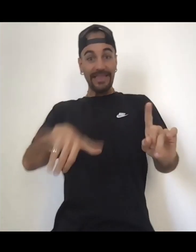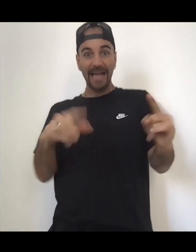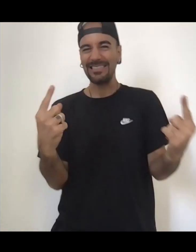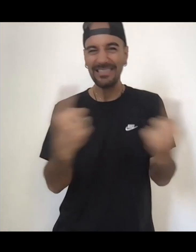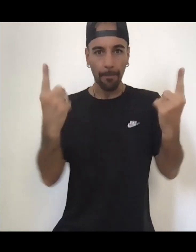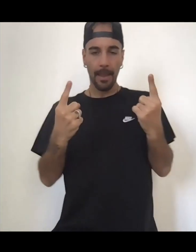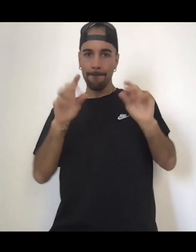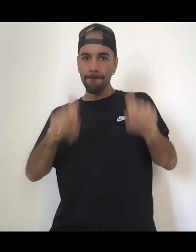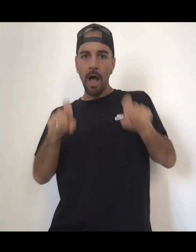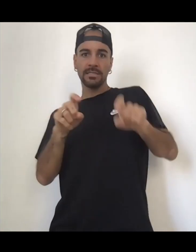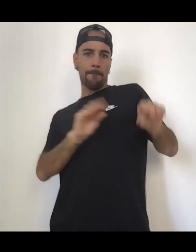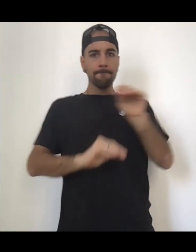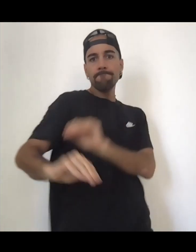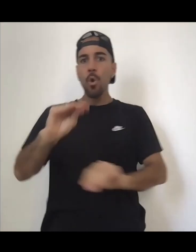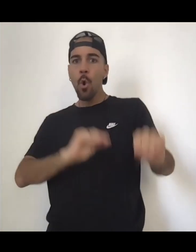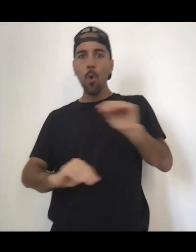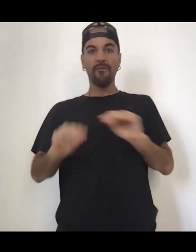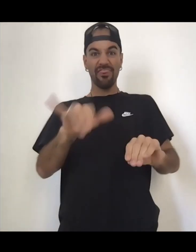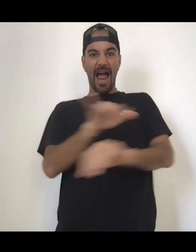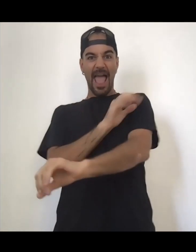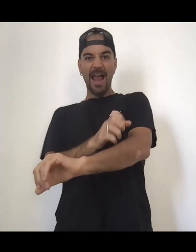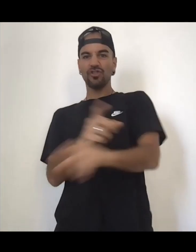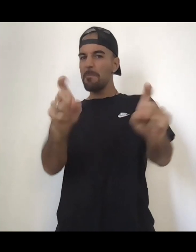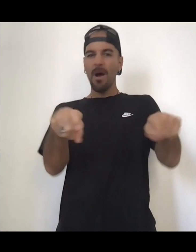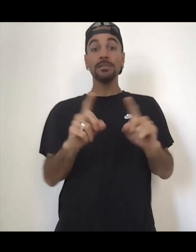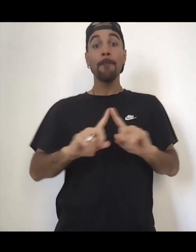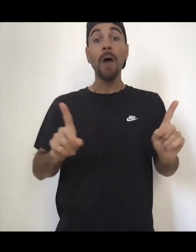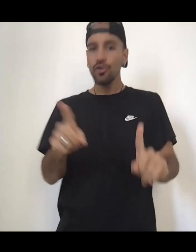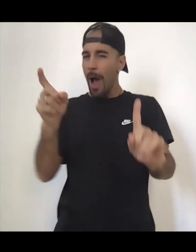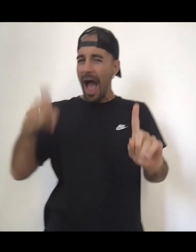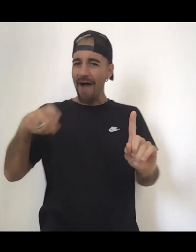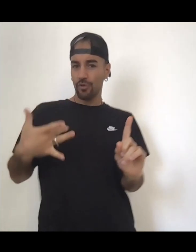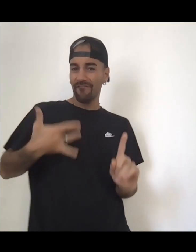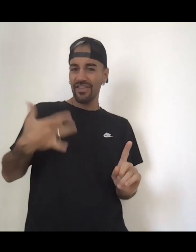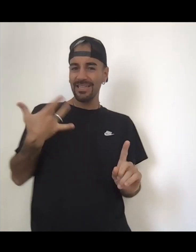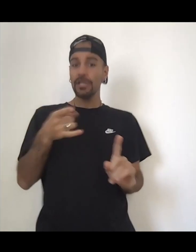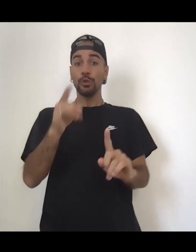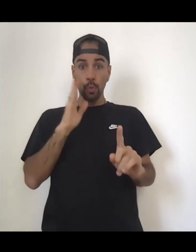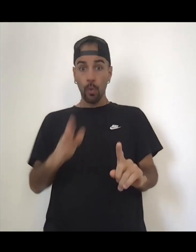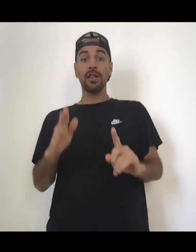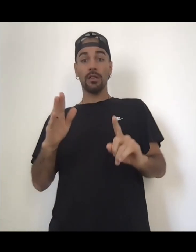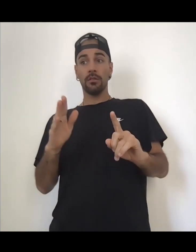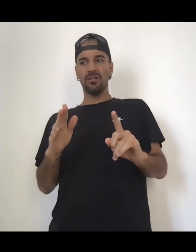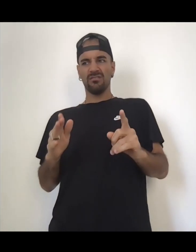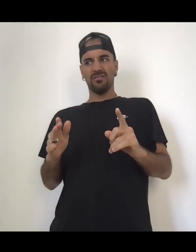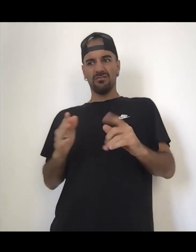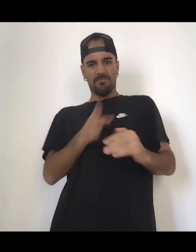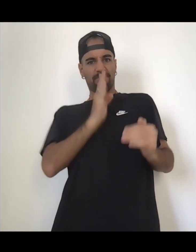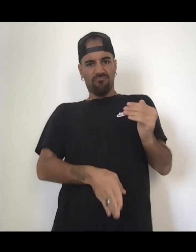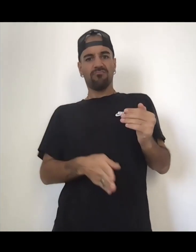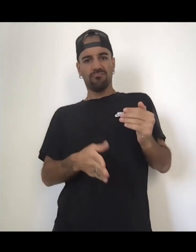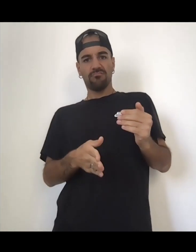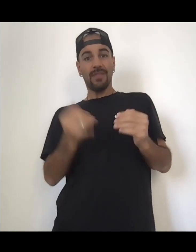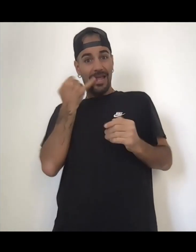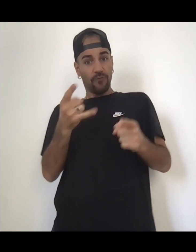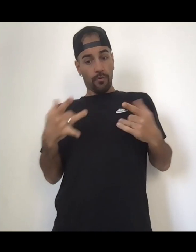right? And, and feel it. Sit in it, experience it, but trust that you'll come out of the other side, which you will. And